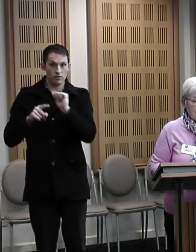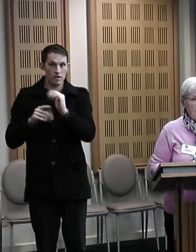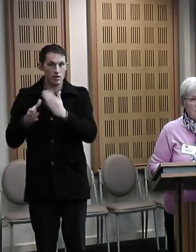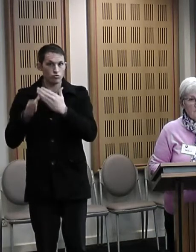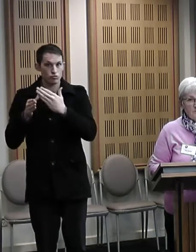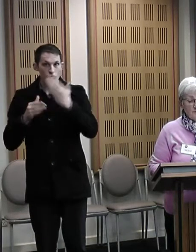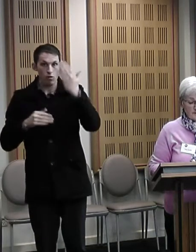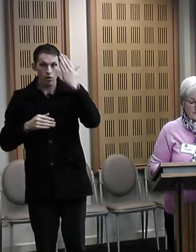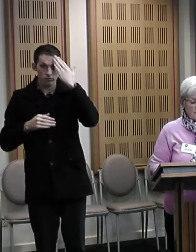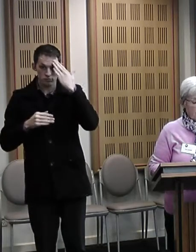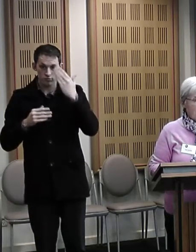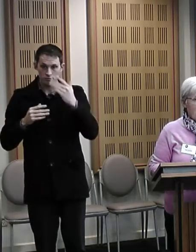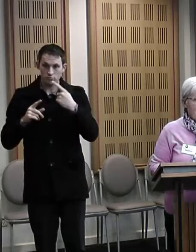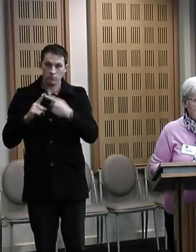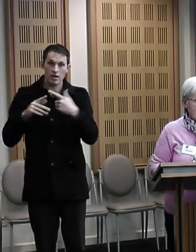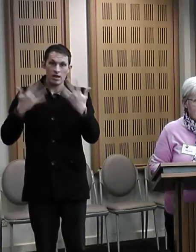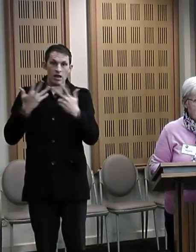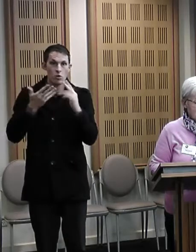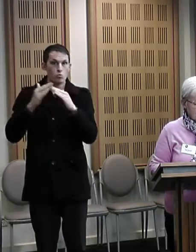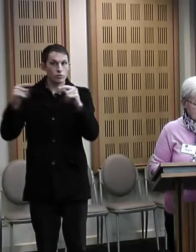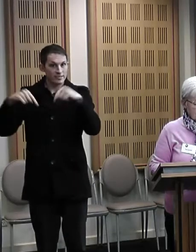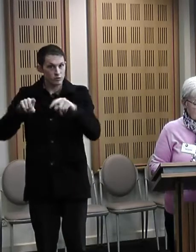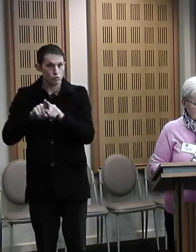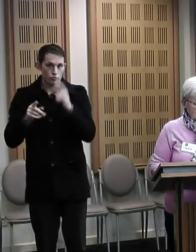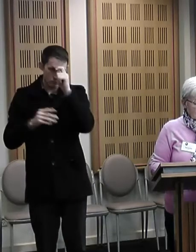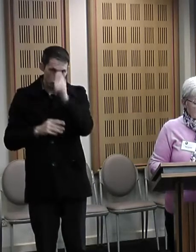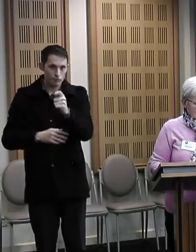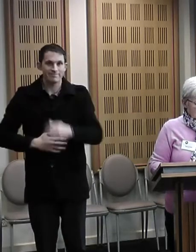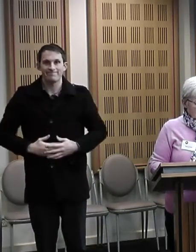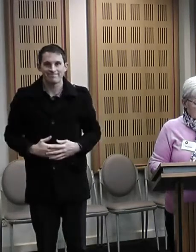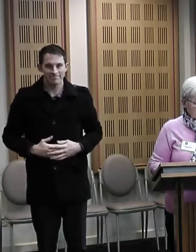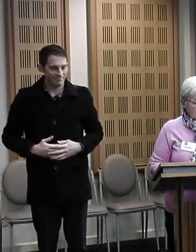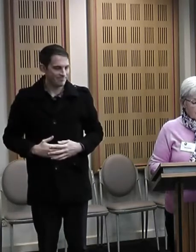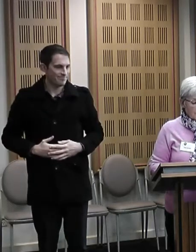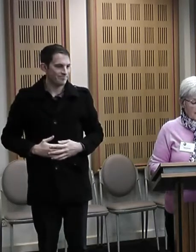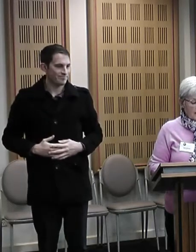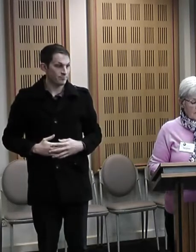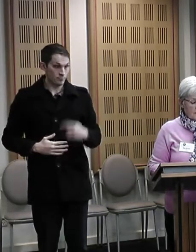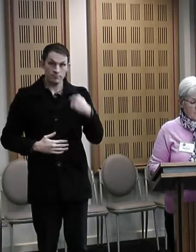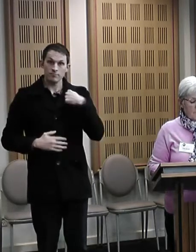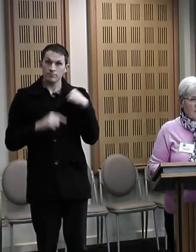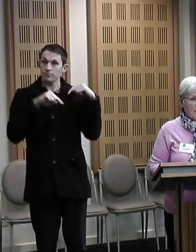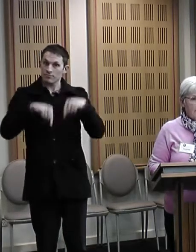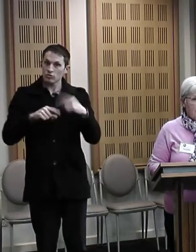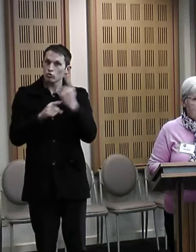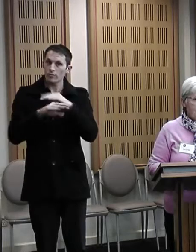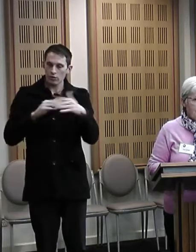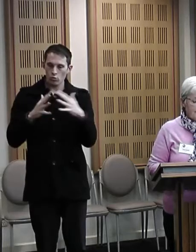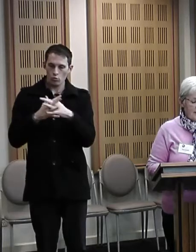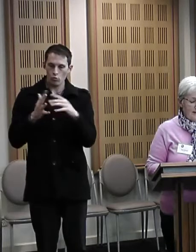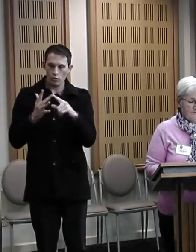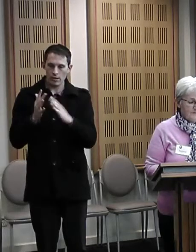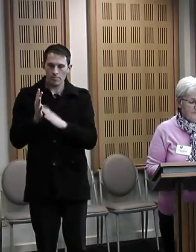of any other communities who may be here with us. So I'm here to talk about the Wimmera Indigenous